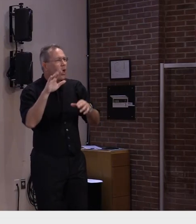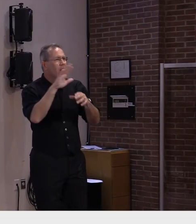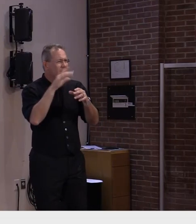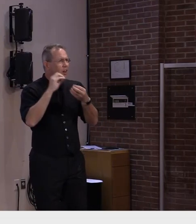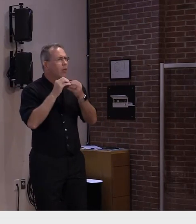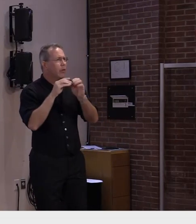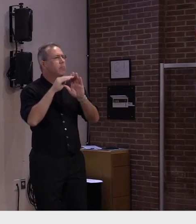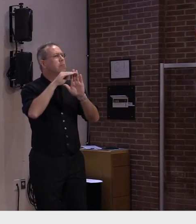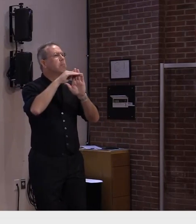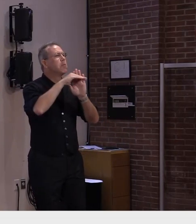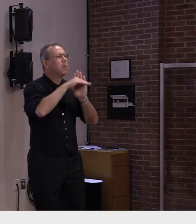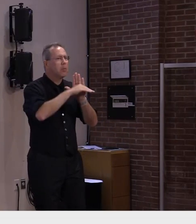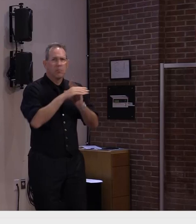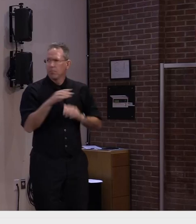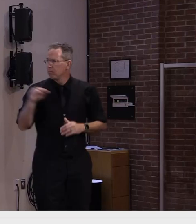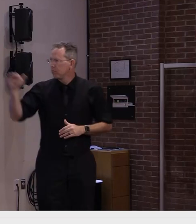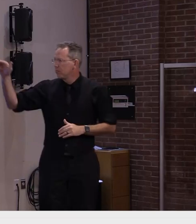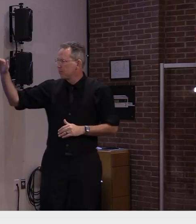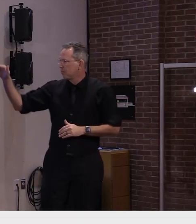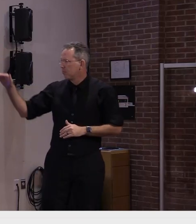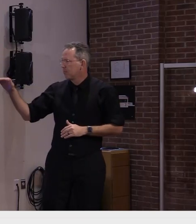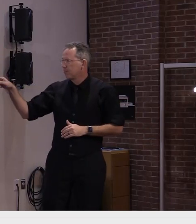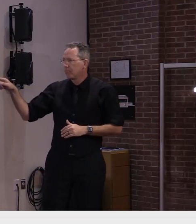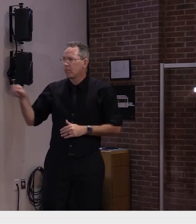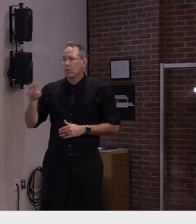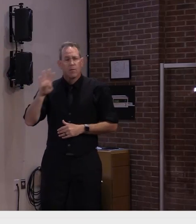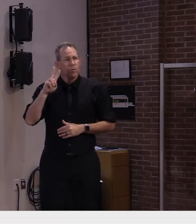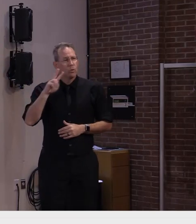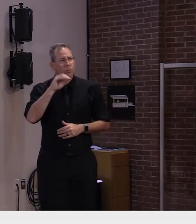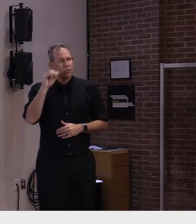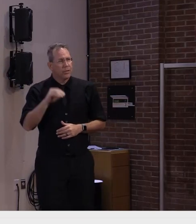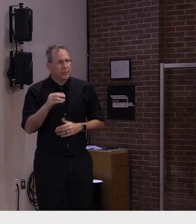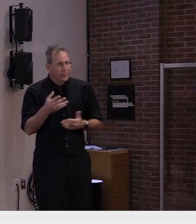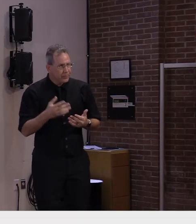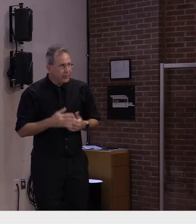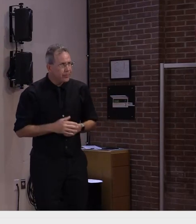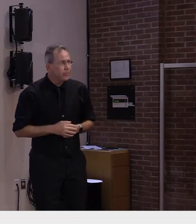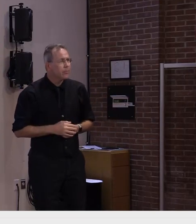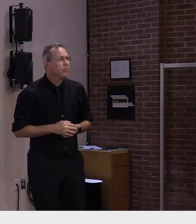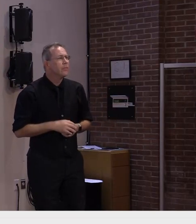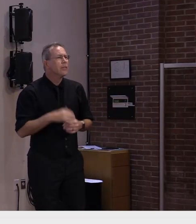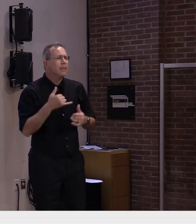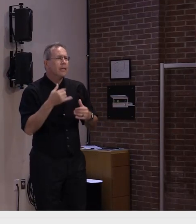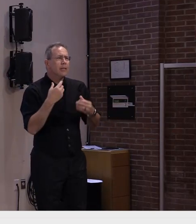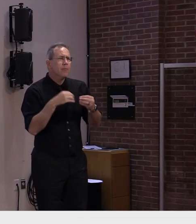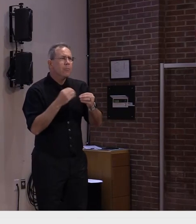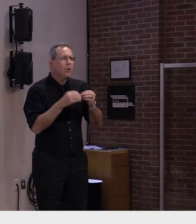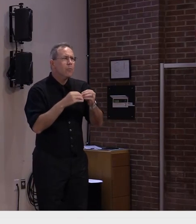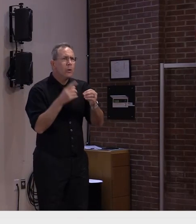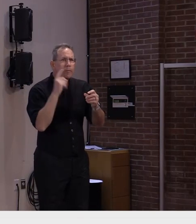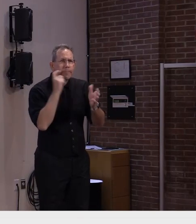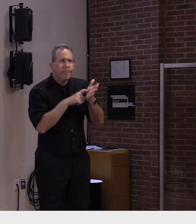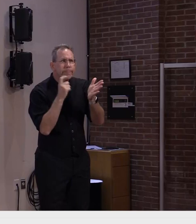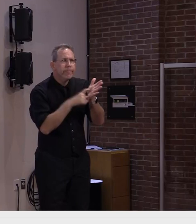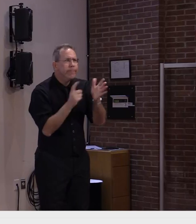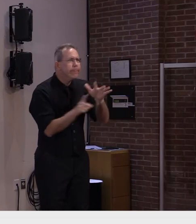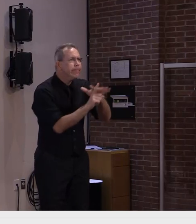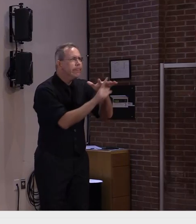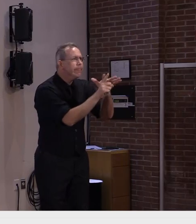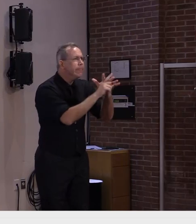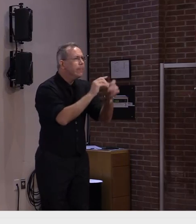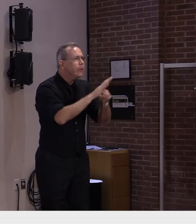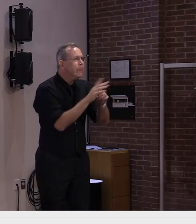slowed down over the last three weeks again cases continue to rise in the northeast but the rate in which they are doing so is